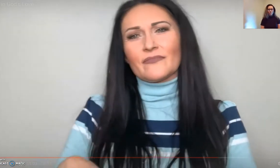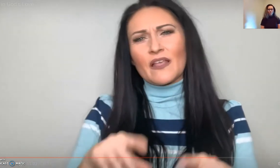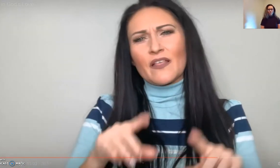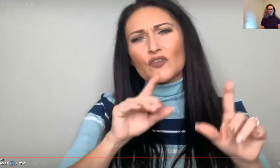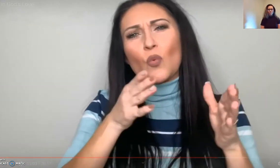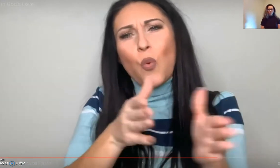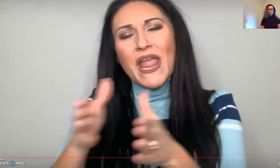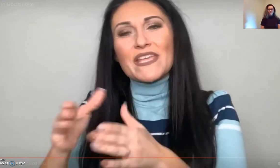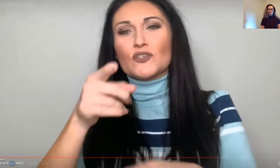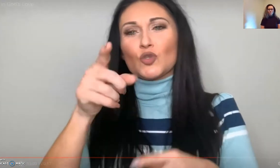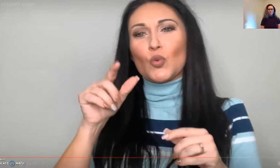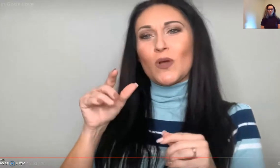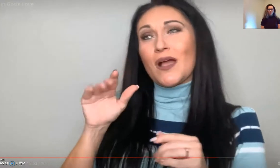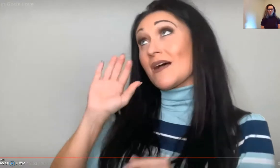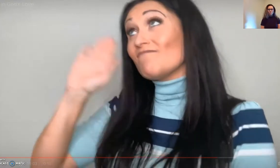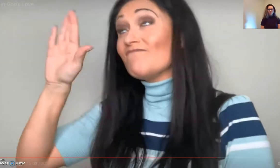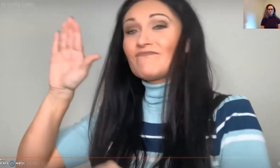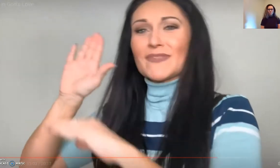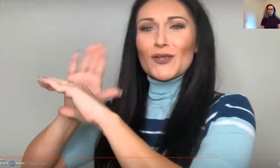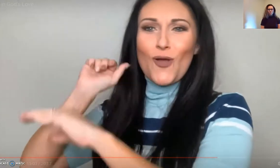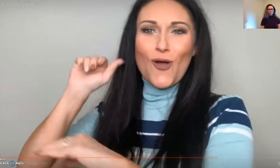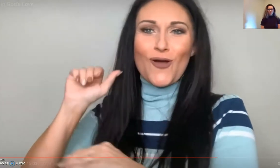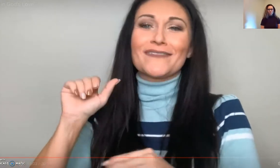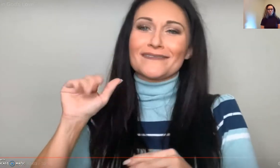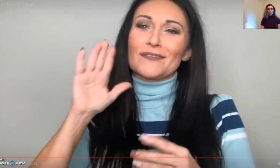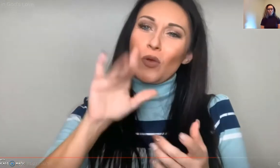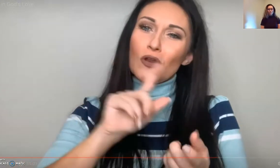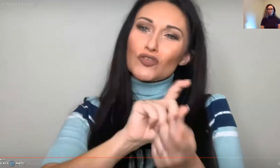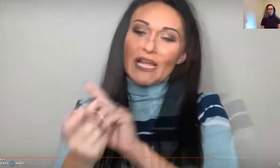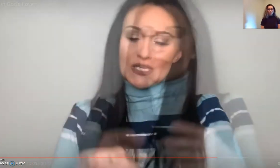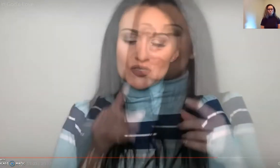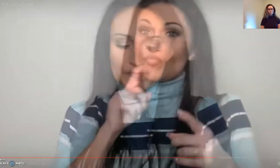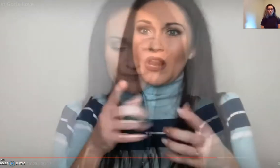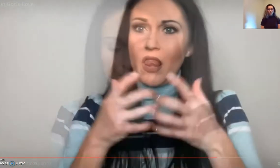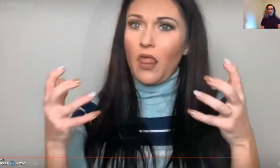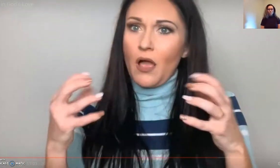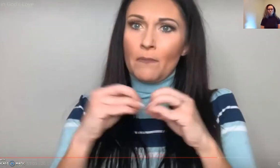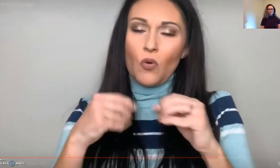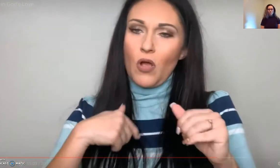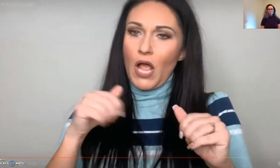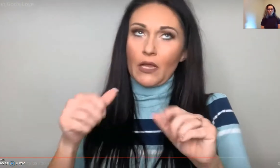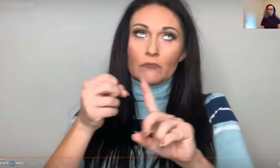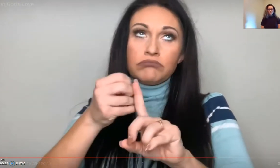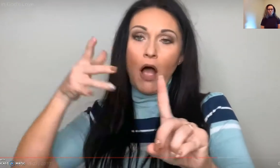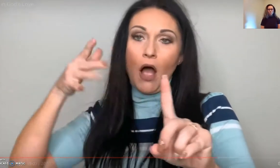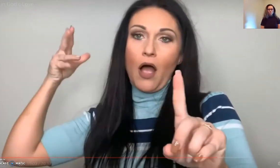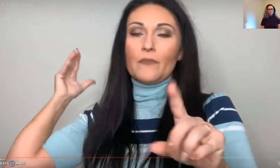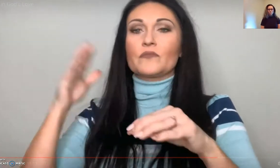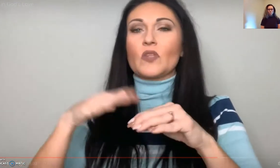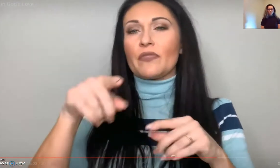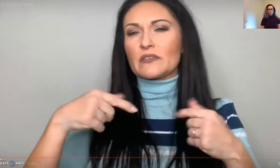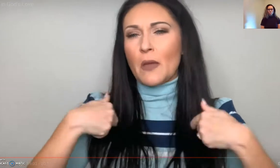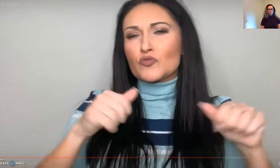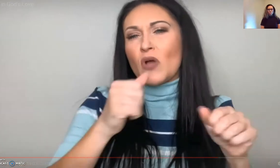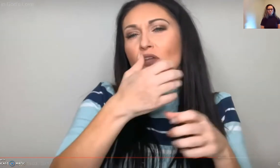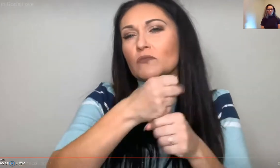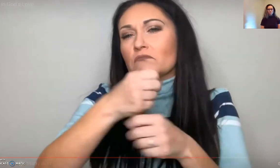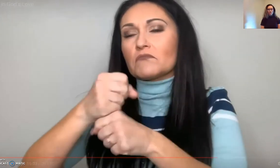those happen. The way that you call on him to help you change, there's a lot